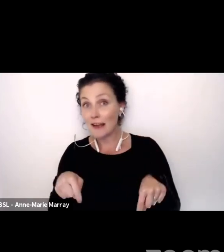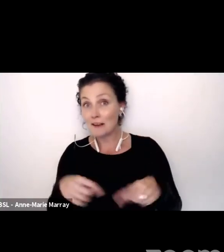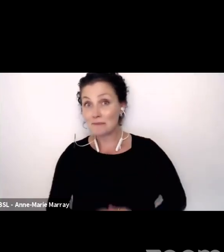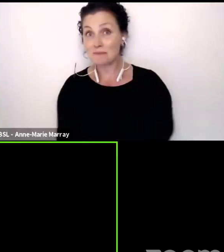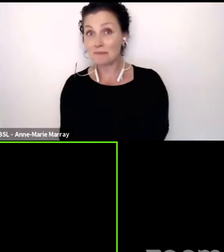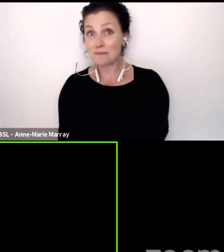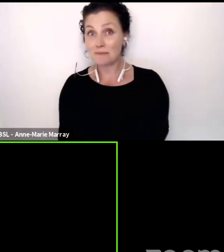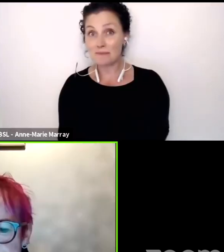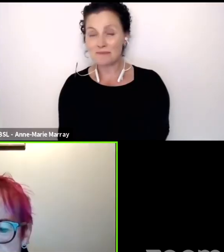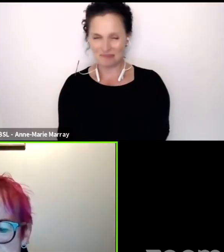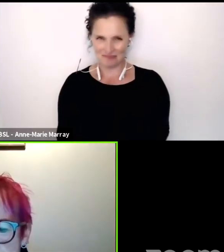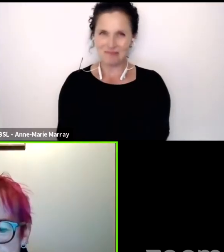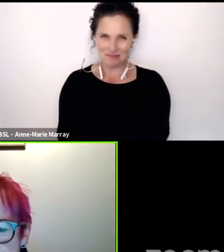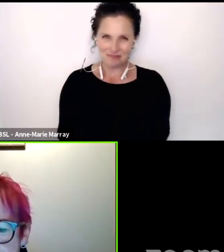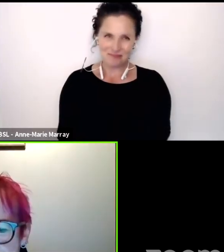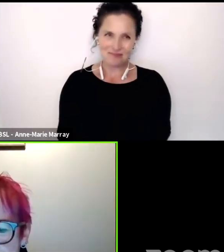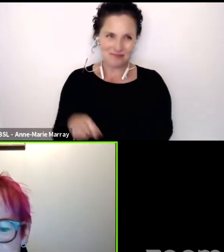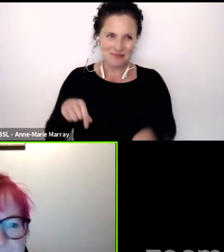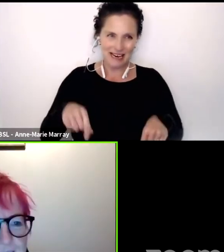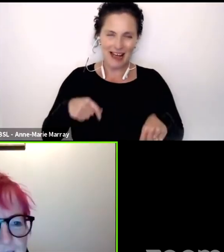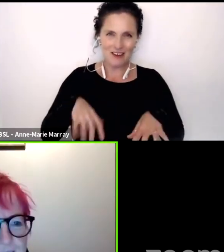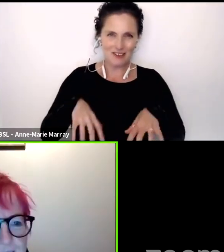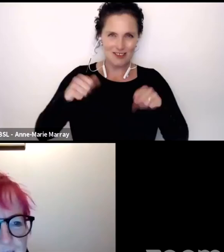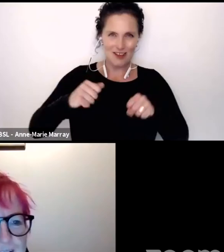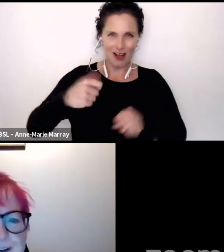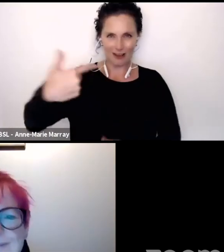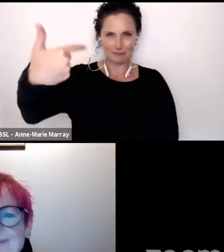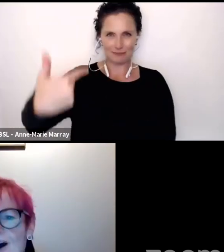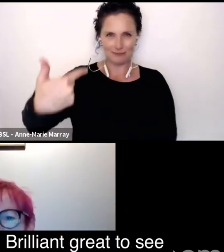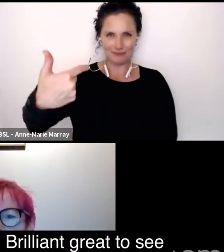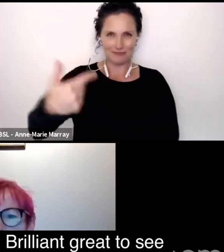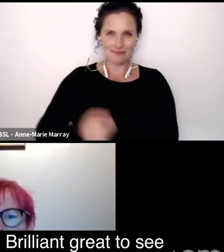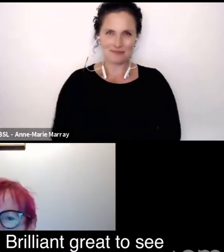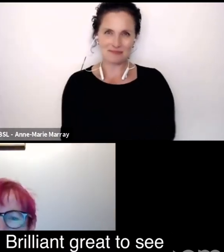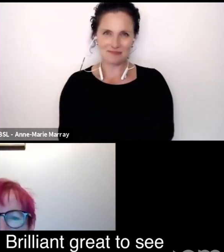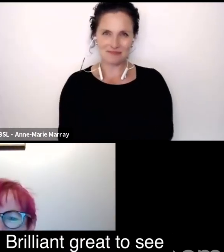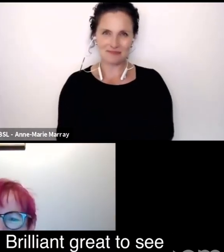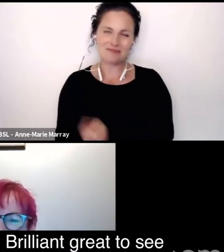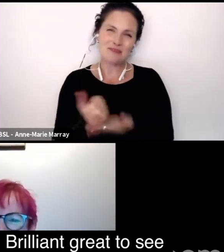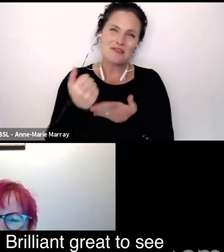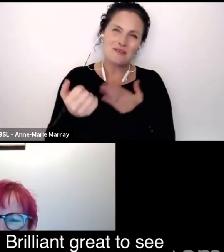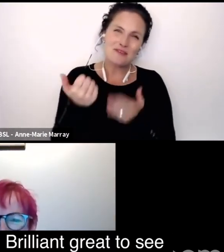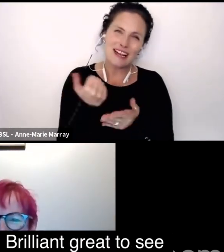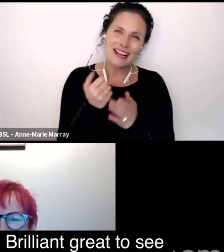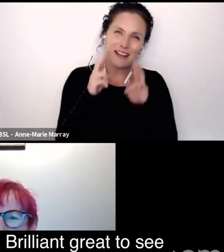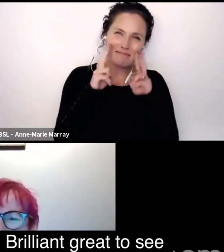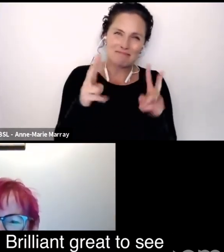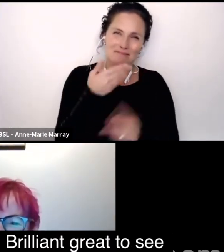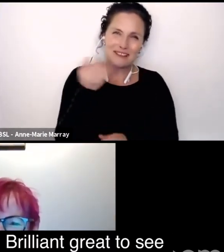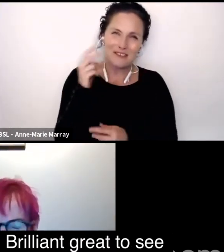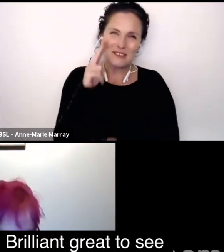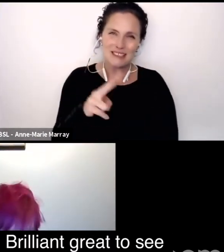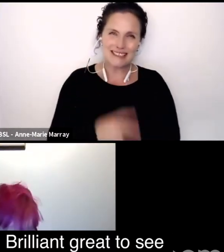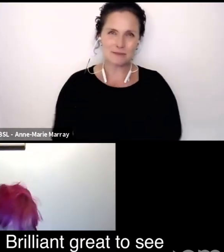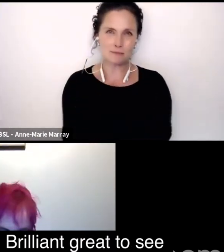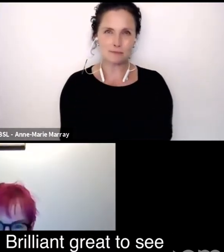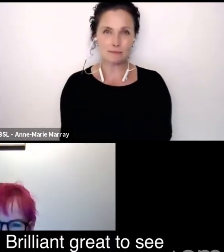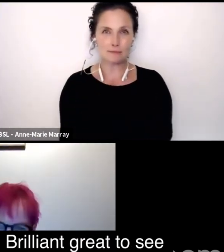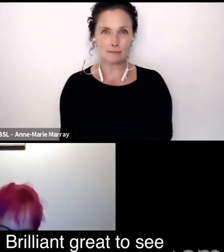I am just starting my video. Brilliant. Great to see you. So the first.